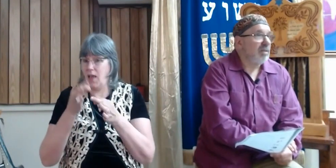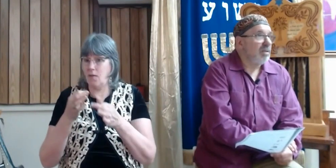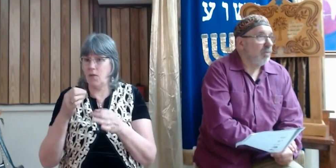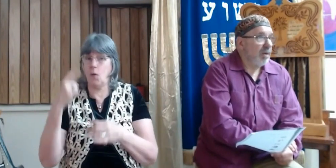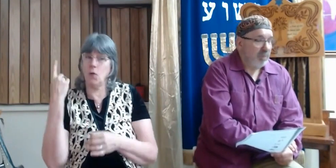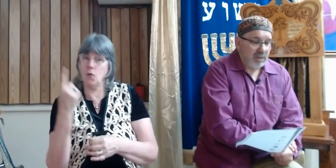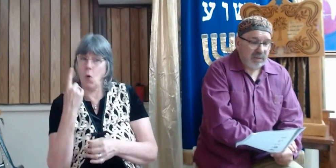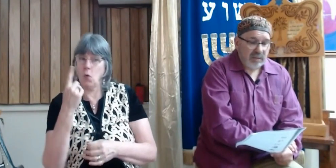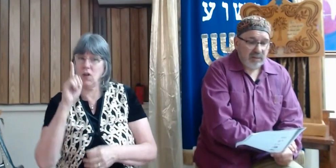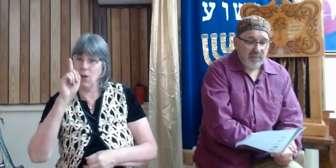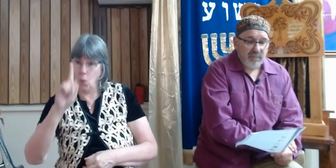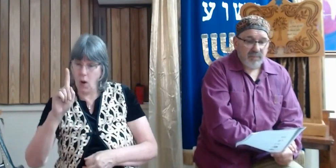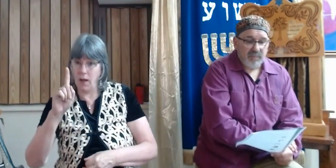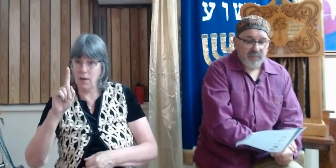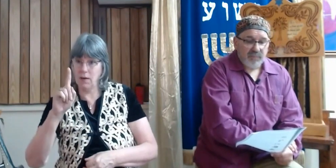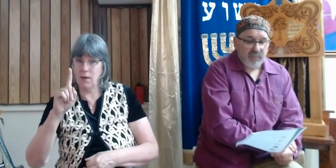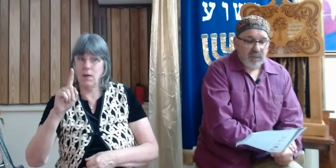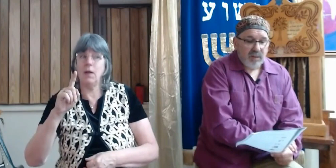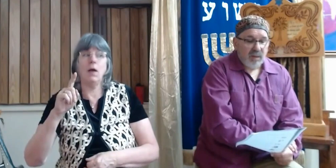Humanity is one person.